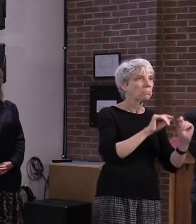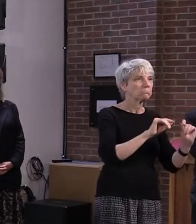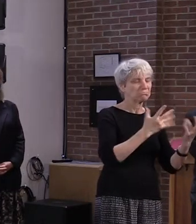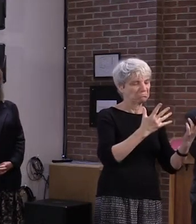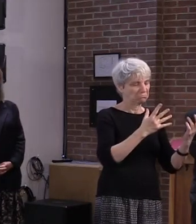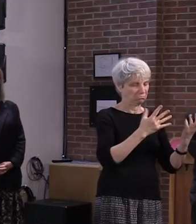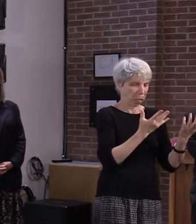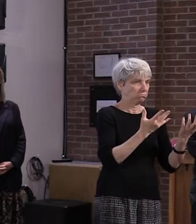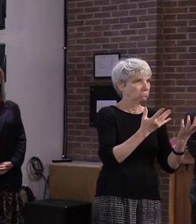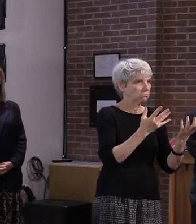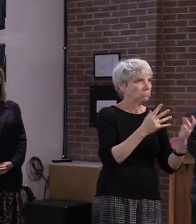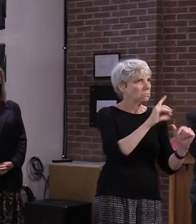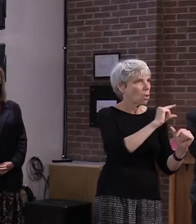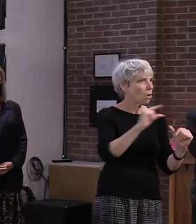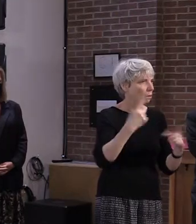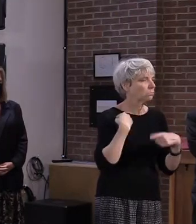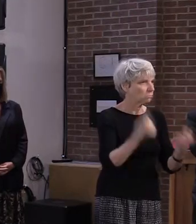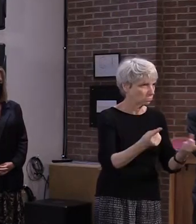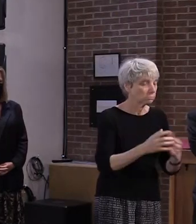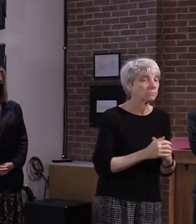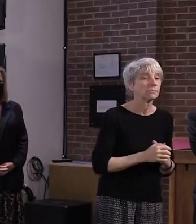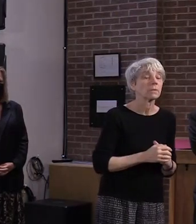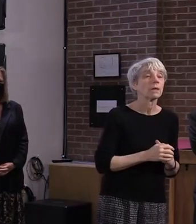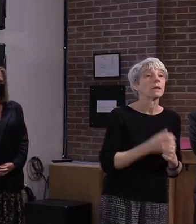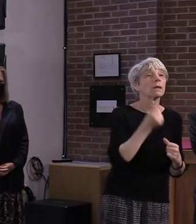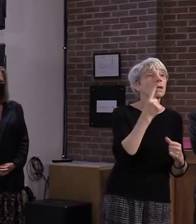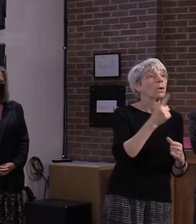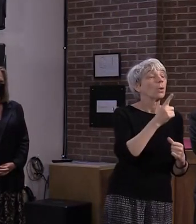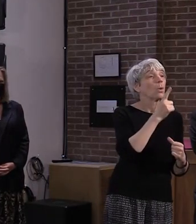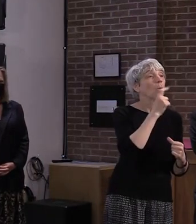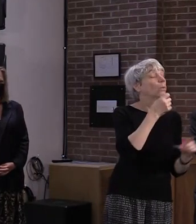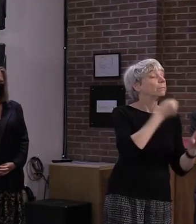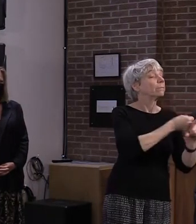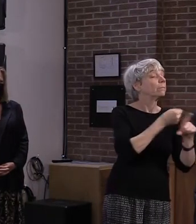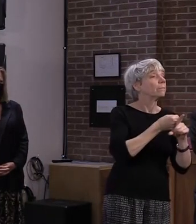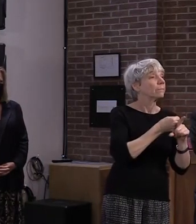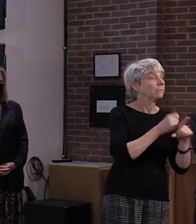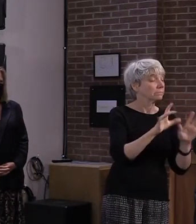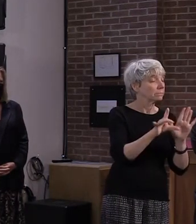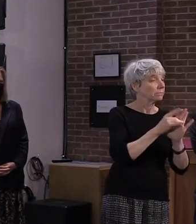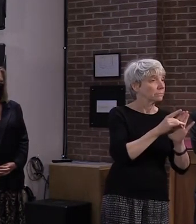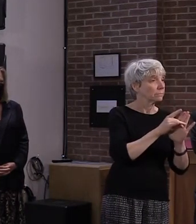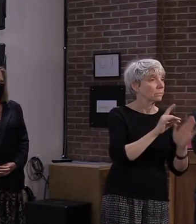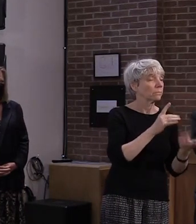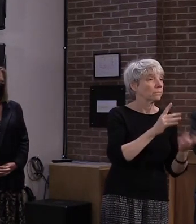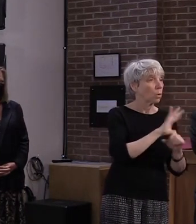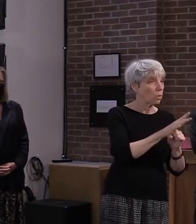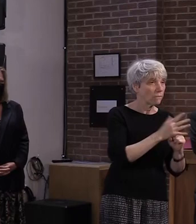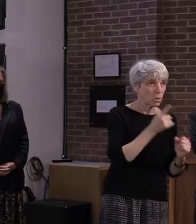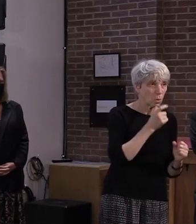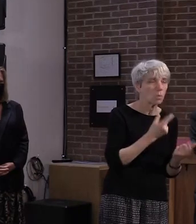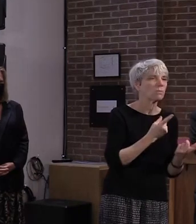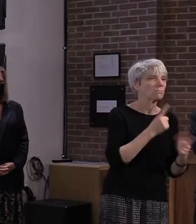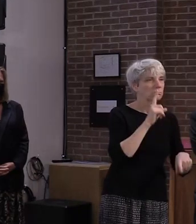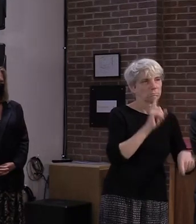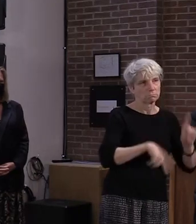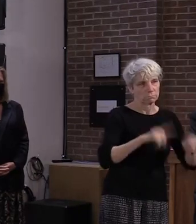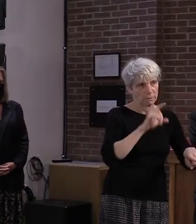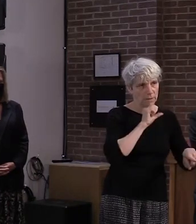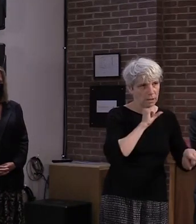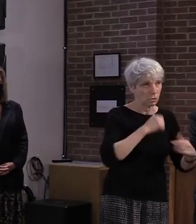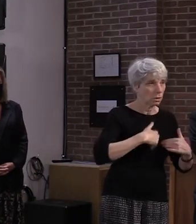And they've impacted people in a wide age distribution. This trend of ups and downs impacting